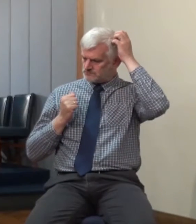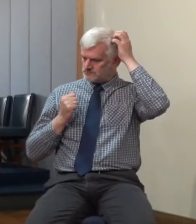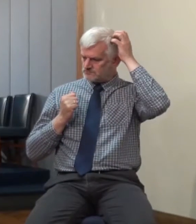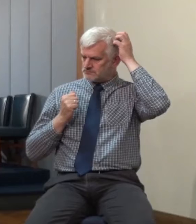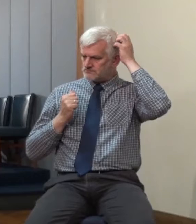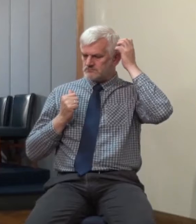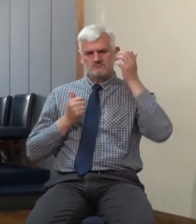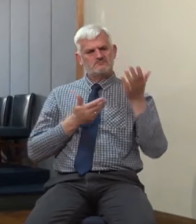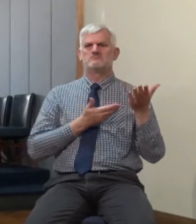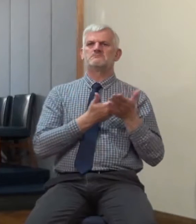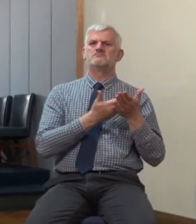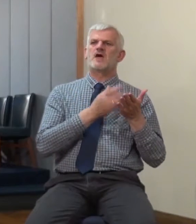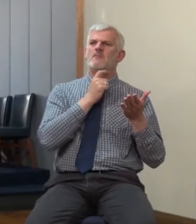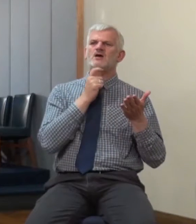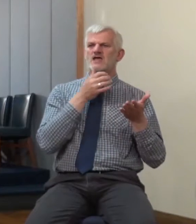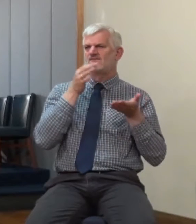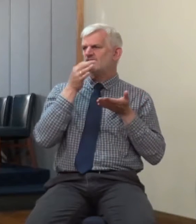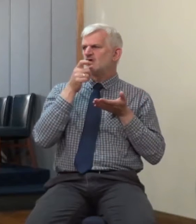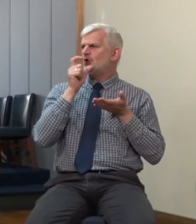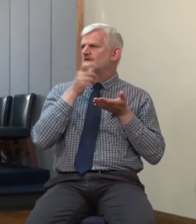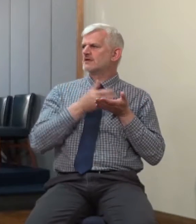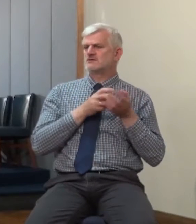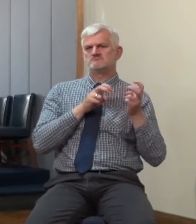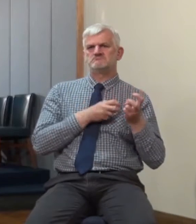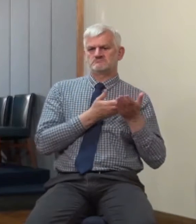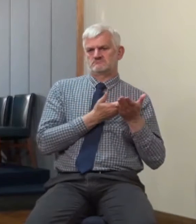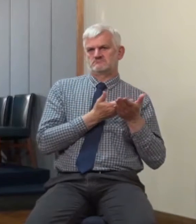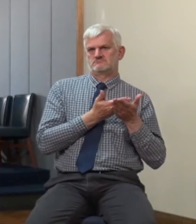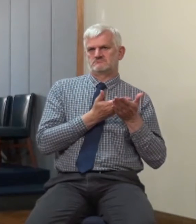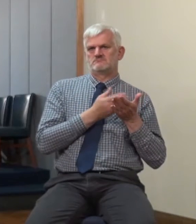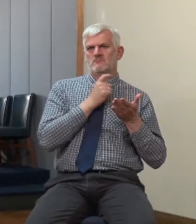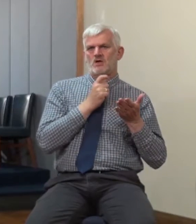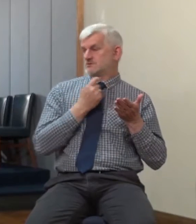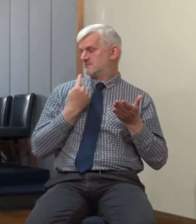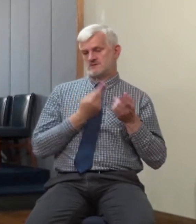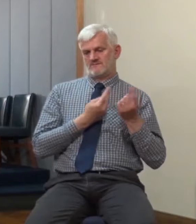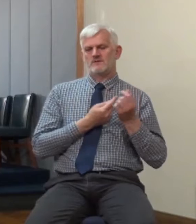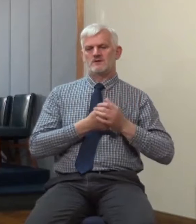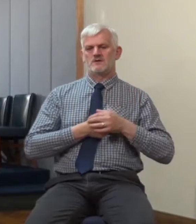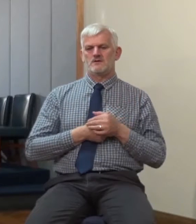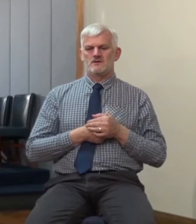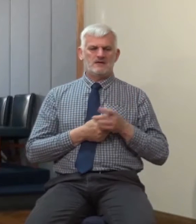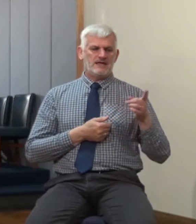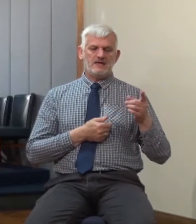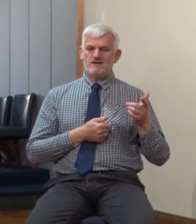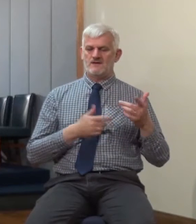pastor of quite a good ancient generation years ago and he was a bit rocked because there was